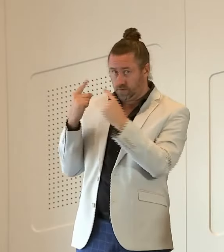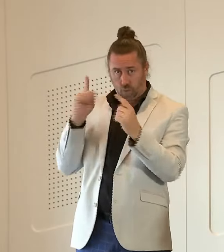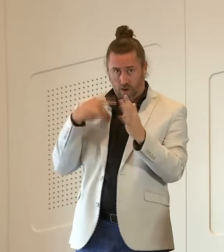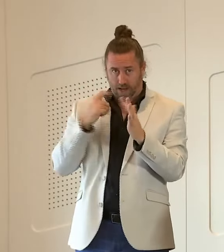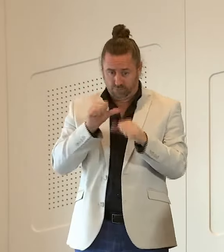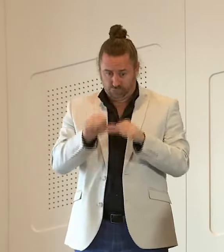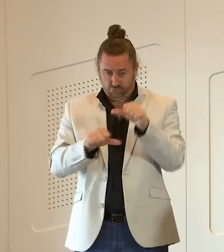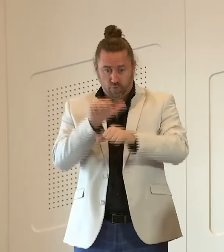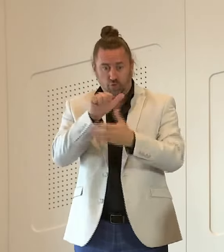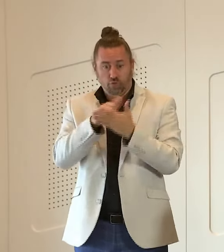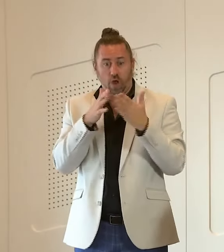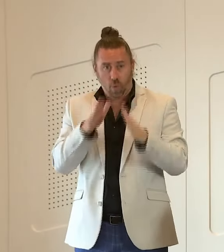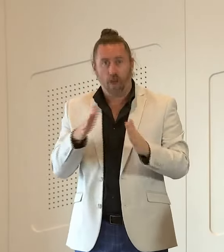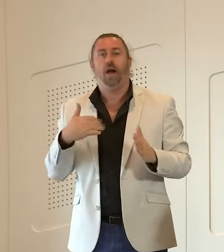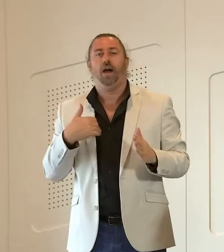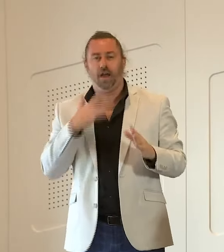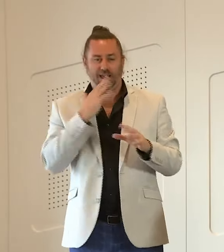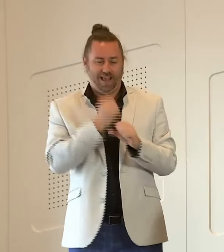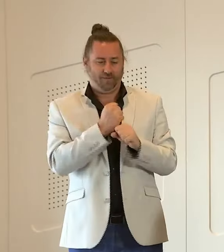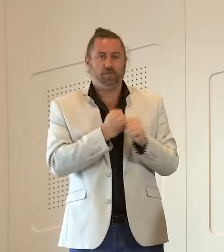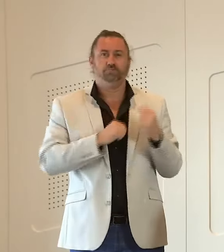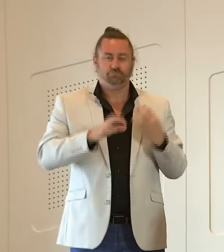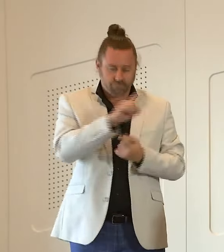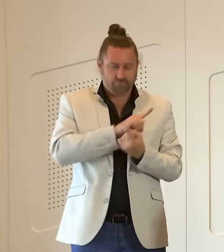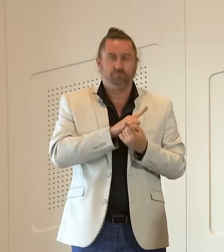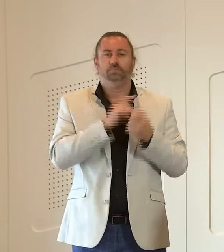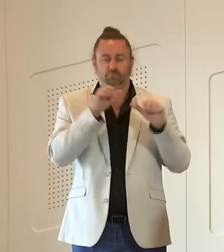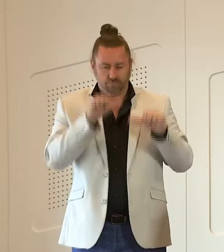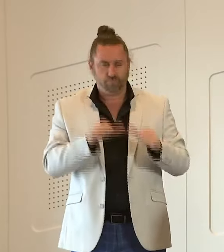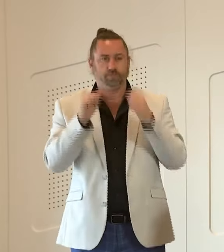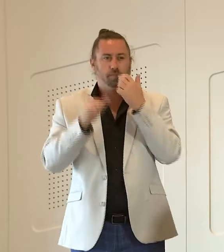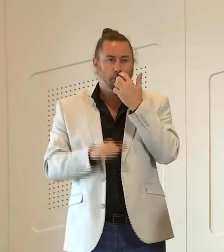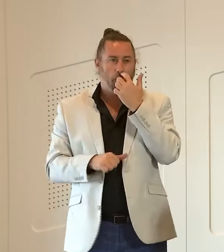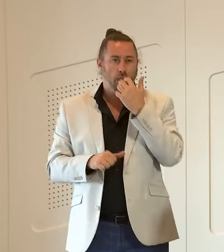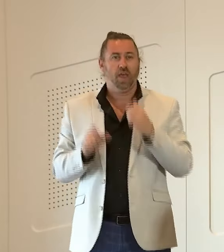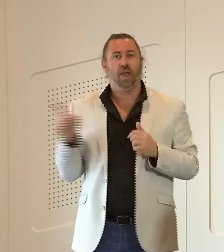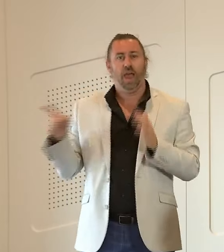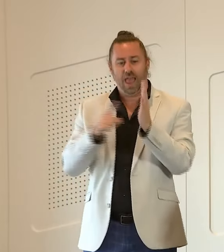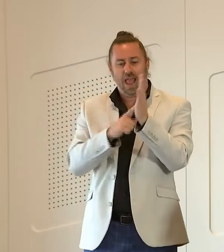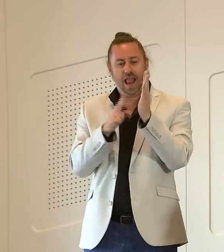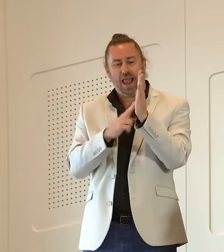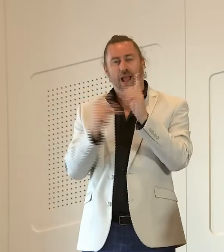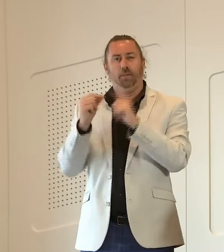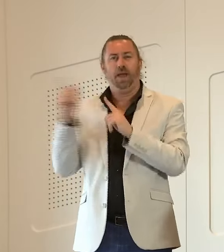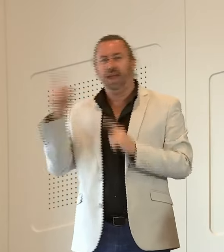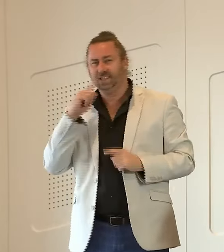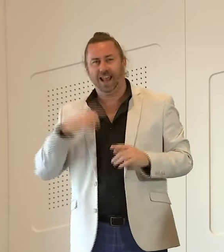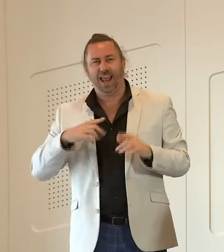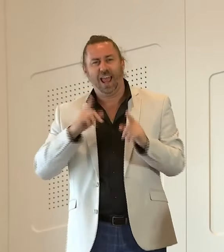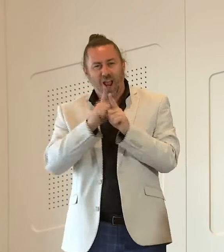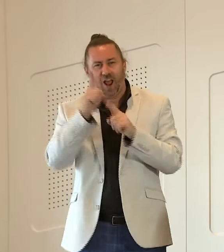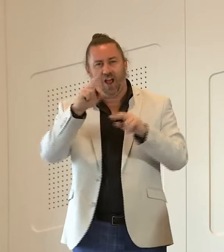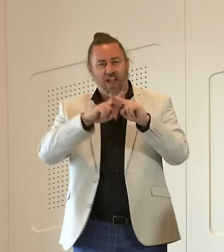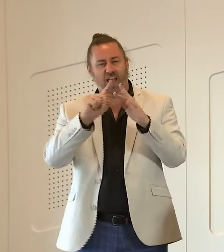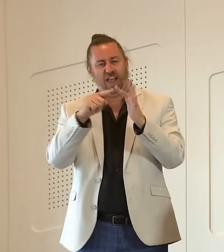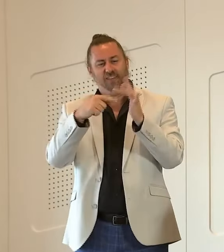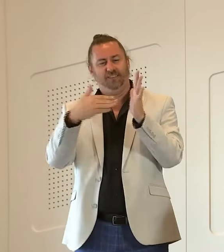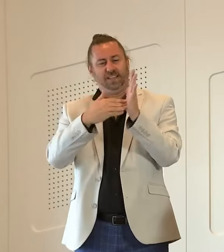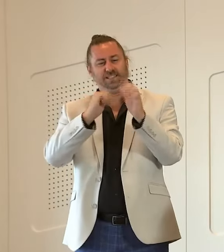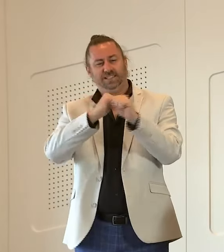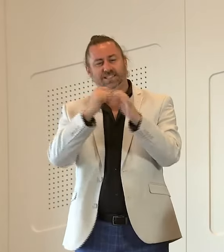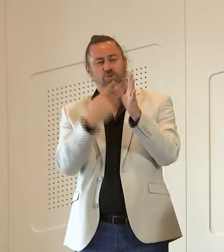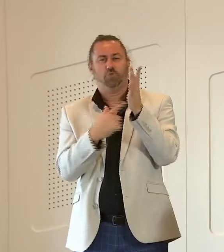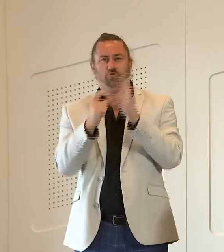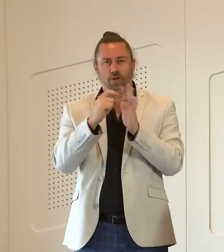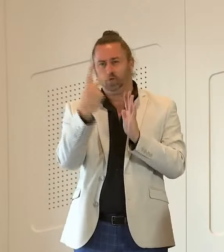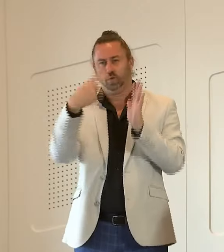all of that advice to cabinet today the the opposition's been calling for a fitzgerald 2.2 to require the 10 with the issues